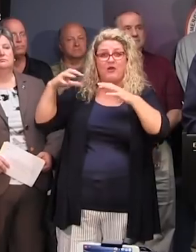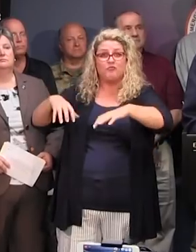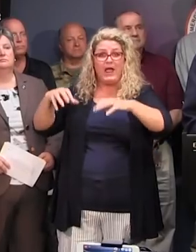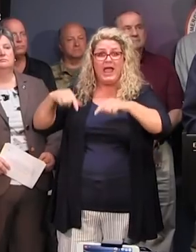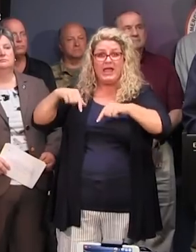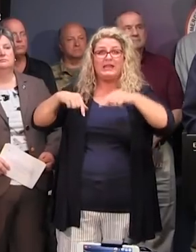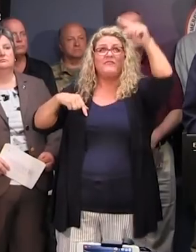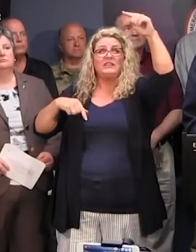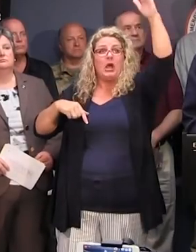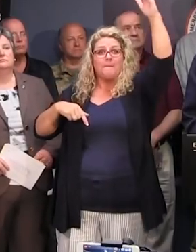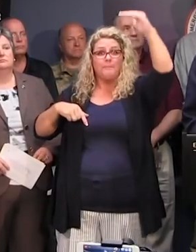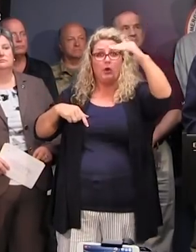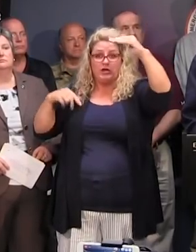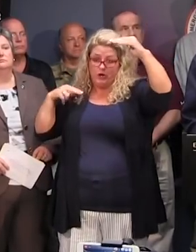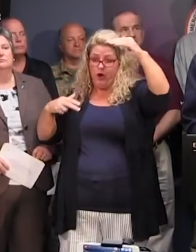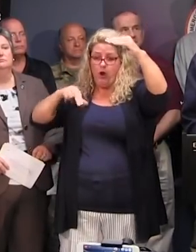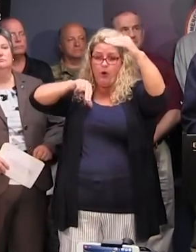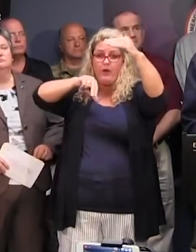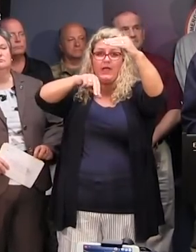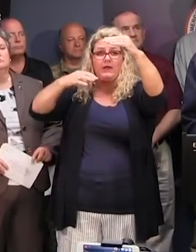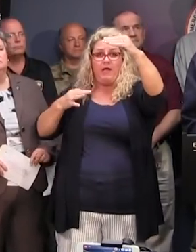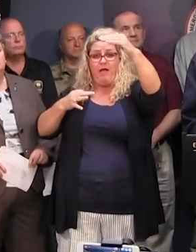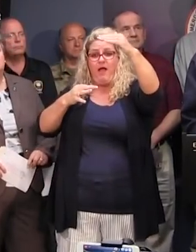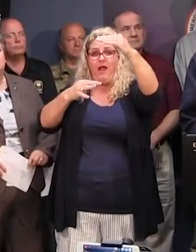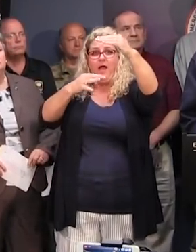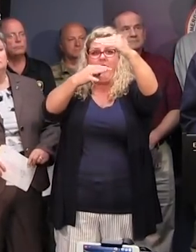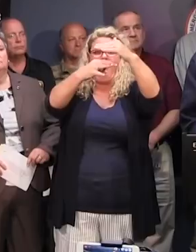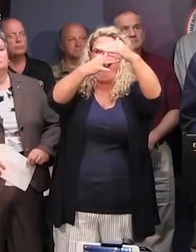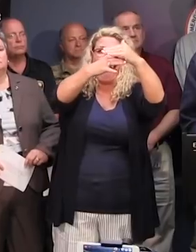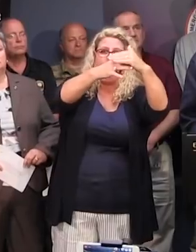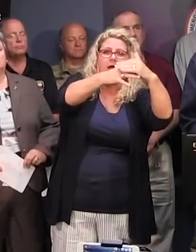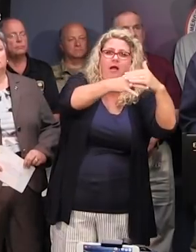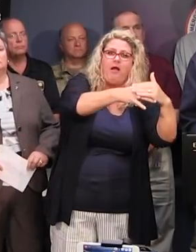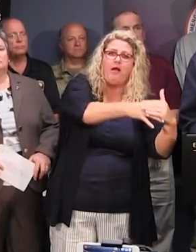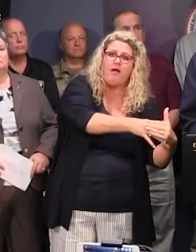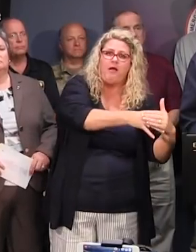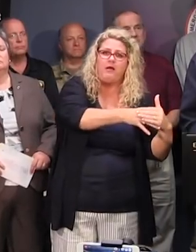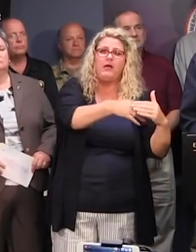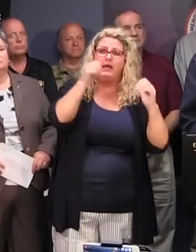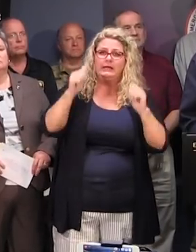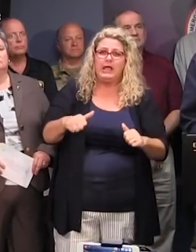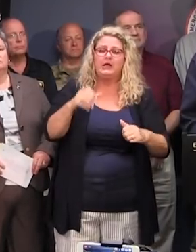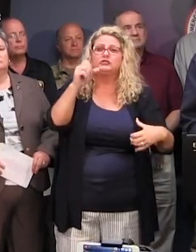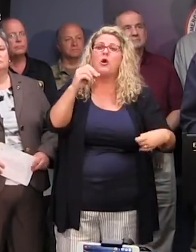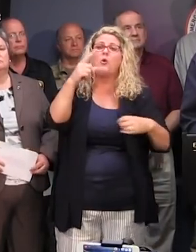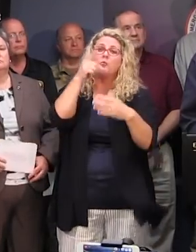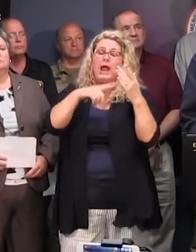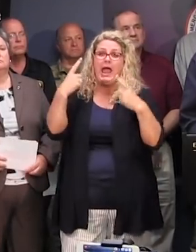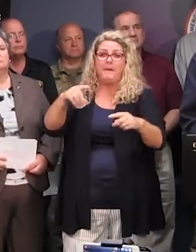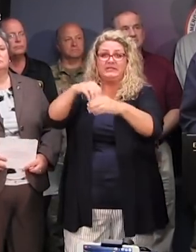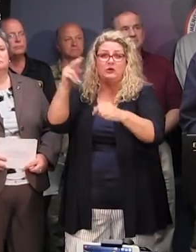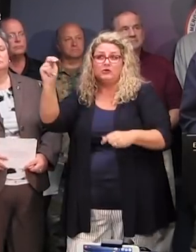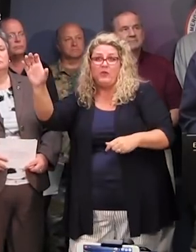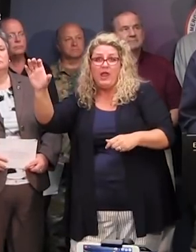lot of time to rain on North Carolina and South Carolina. And as we know, a lot of the rain that goes into North Carolina